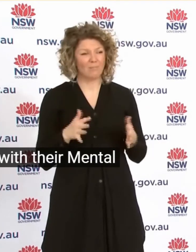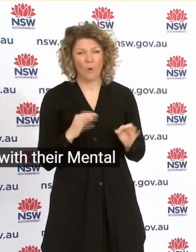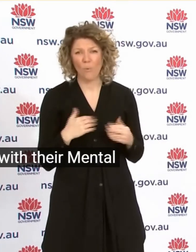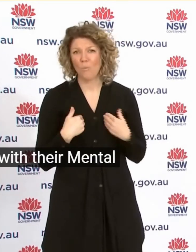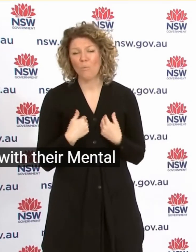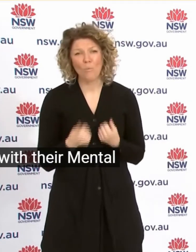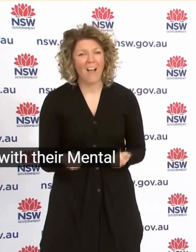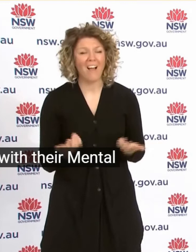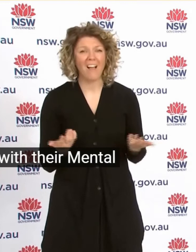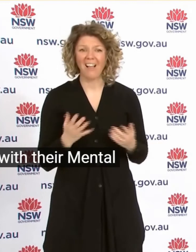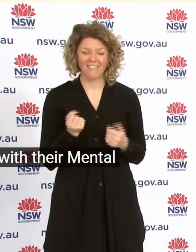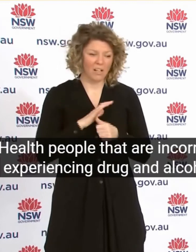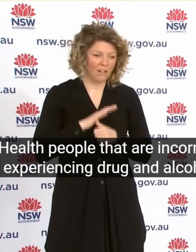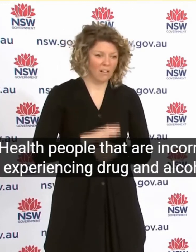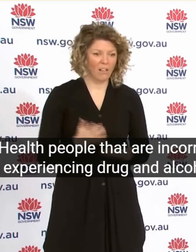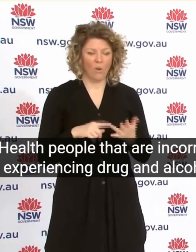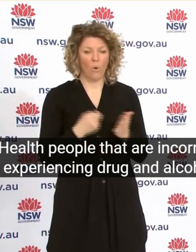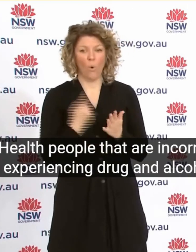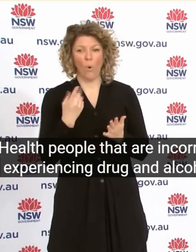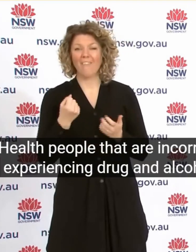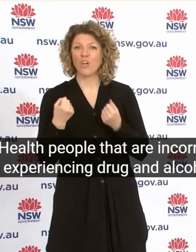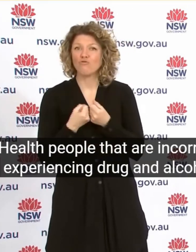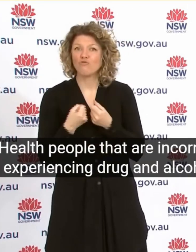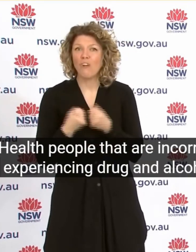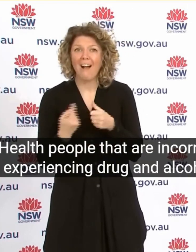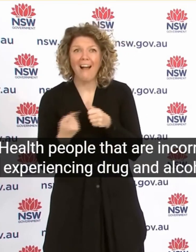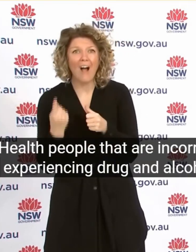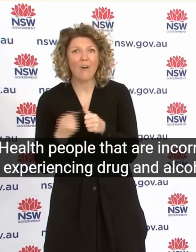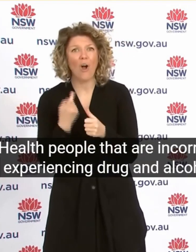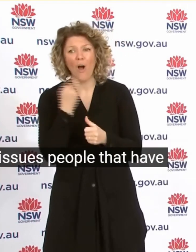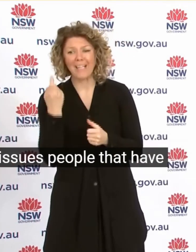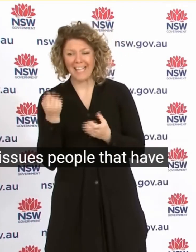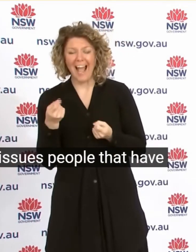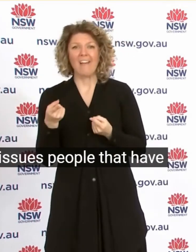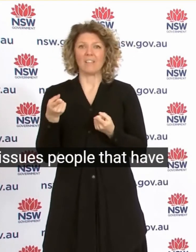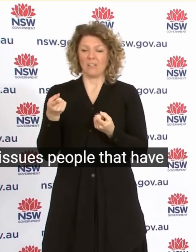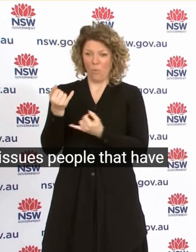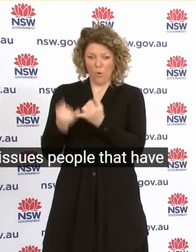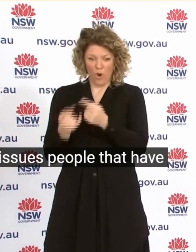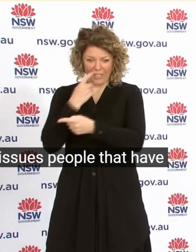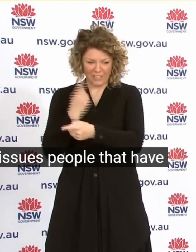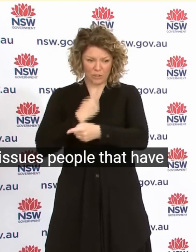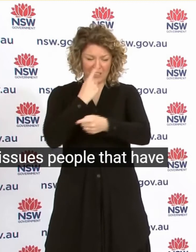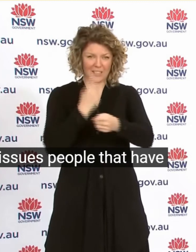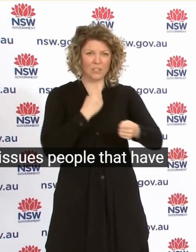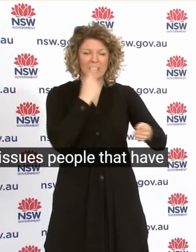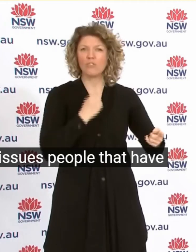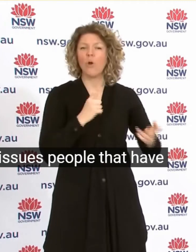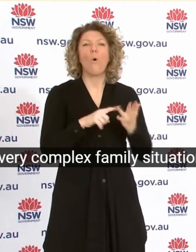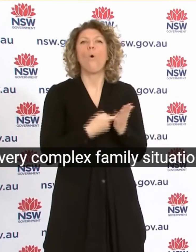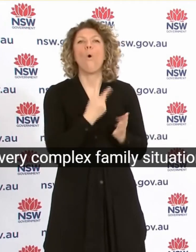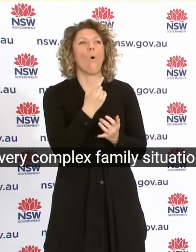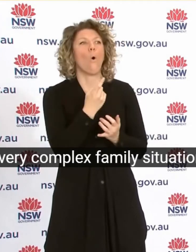People That Are Experiencing Drug And Alcohol Issues People That Have Very Complex